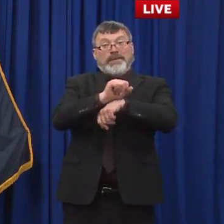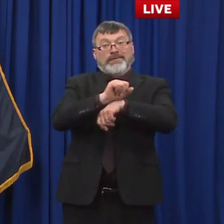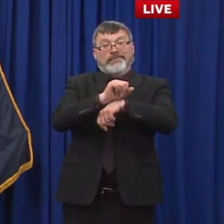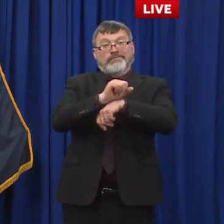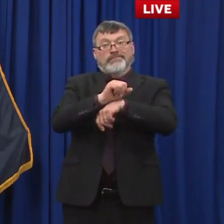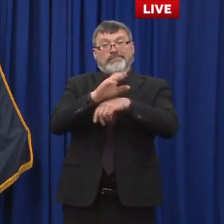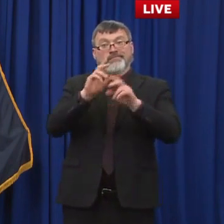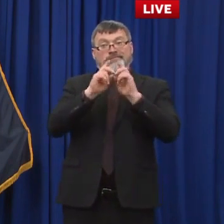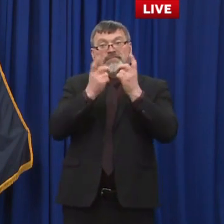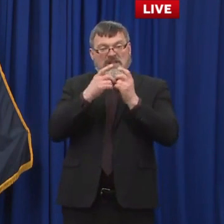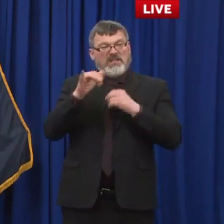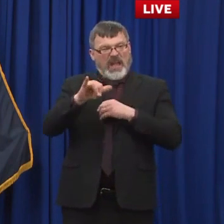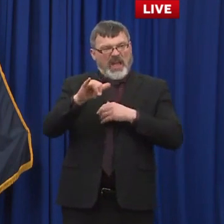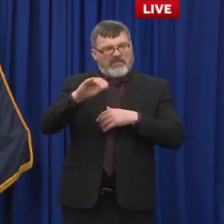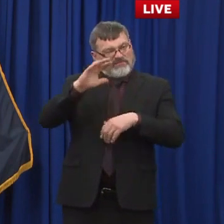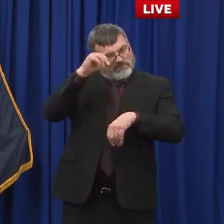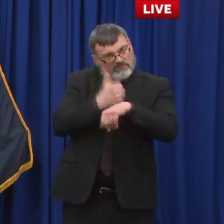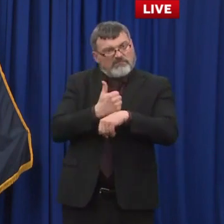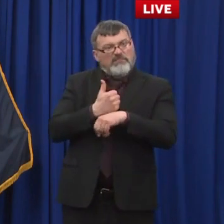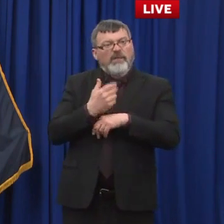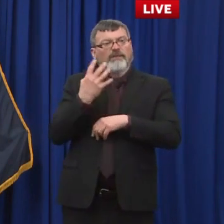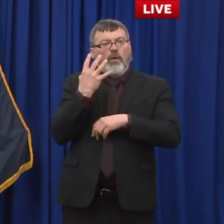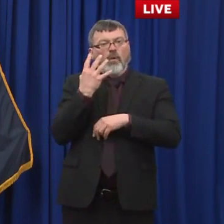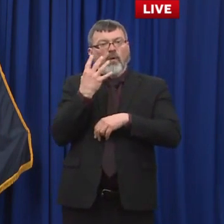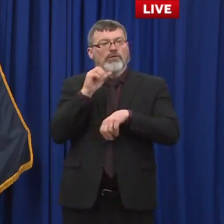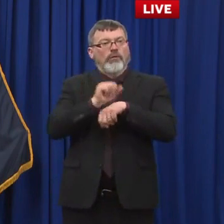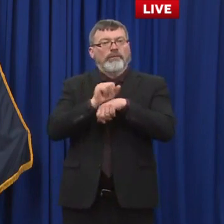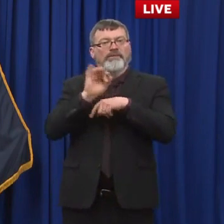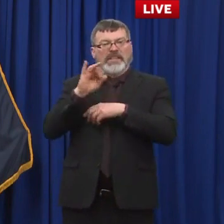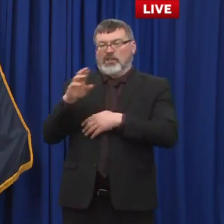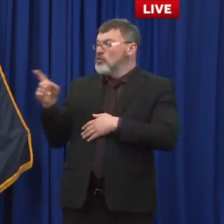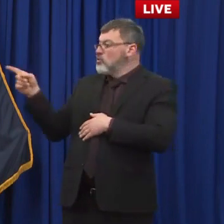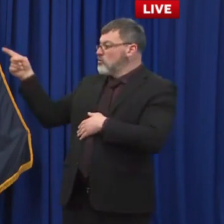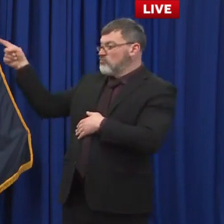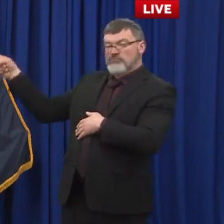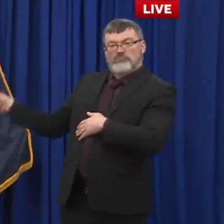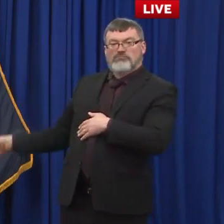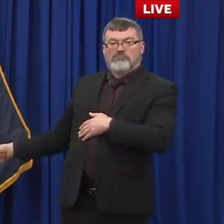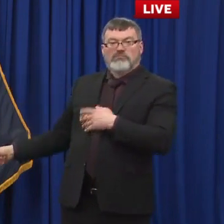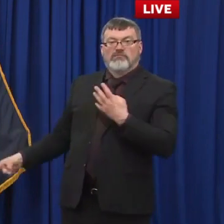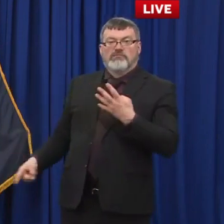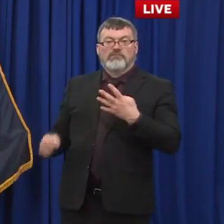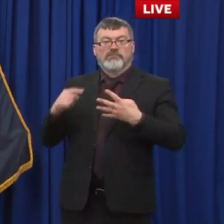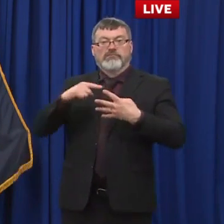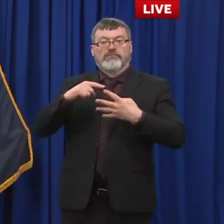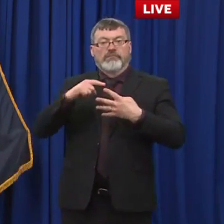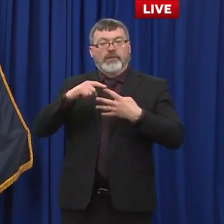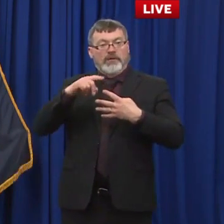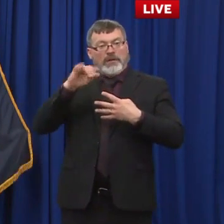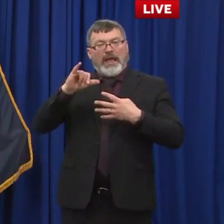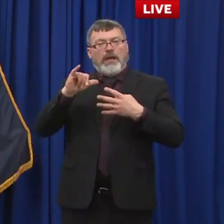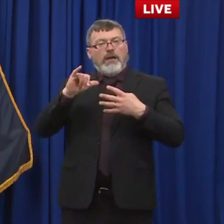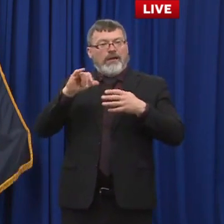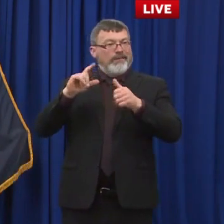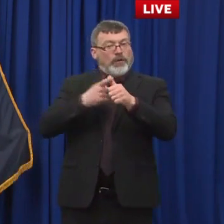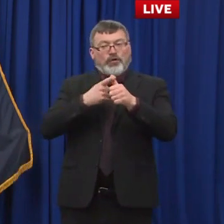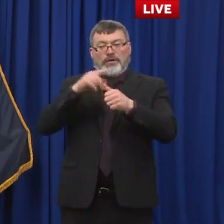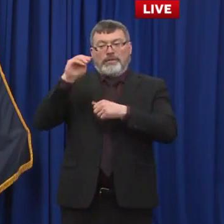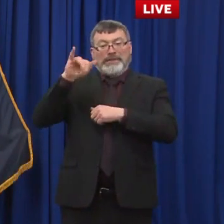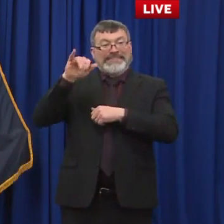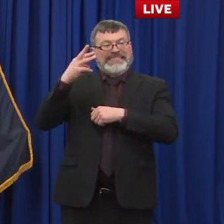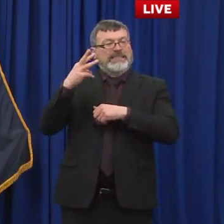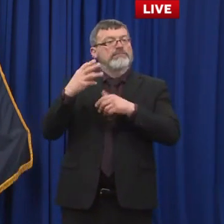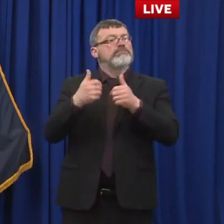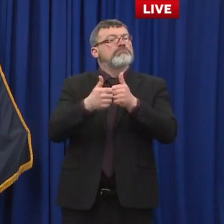up that we are hosting here, you can see on the screen next to me. The state has a virtual event on May 6th focused on helping veterans find